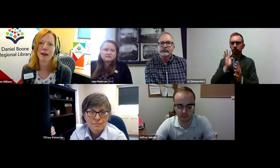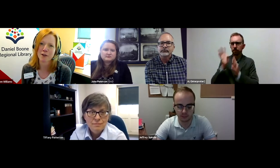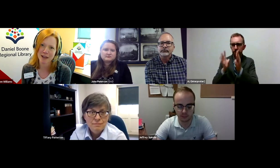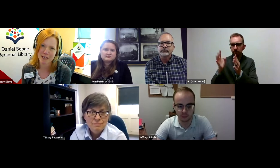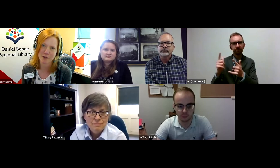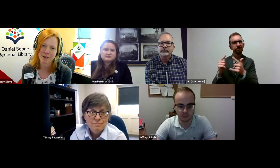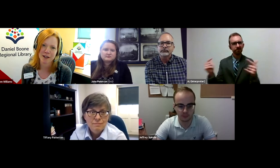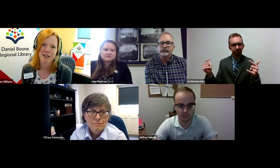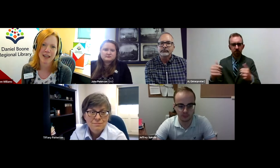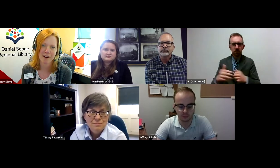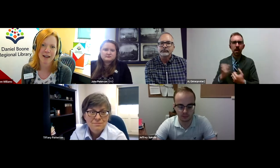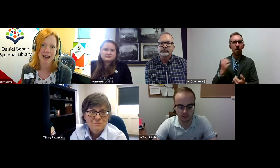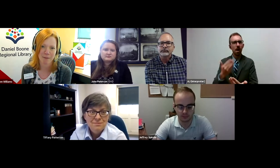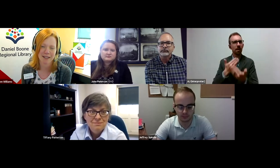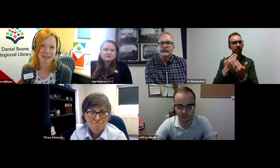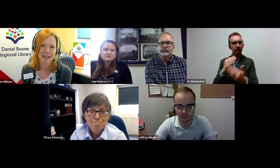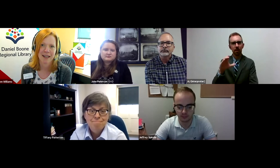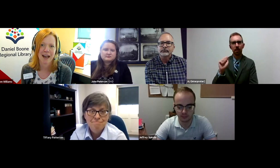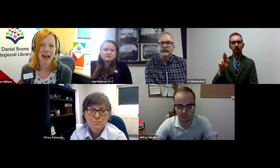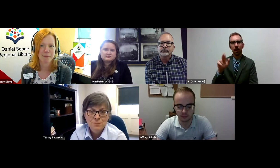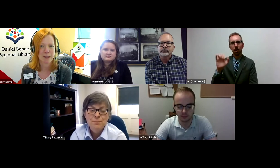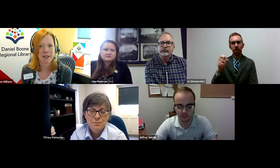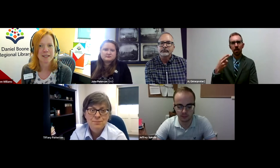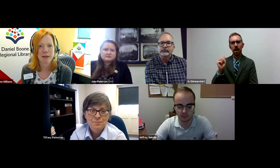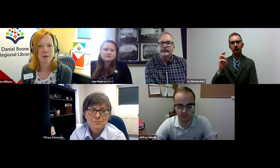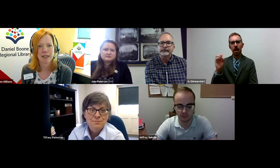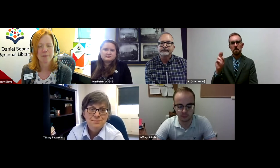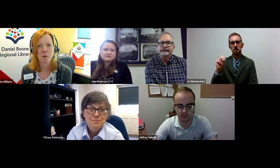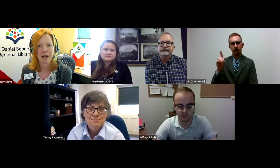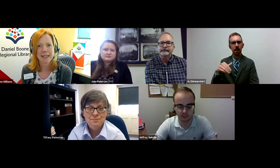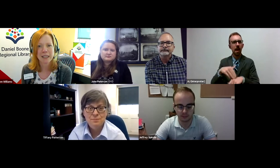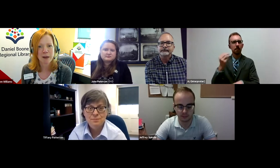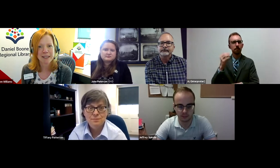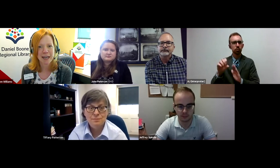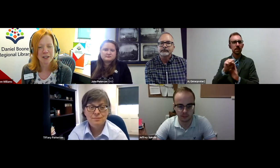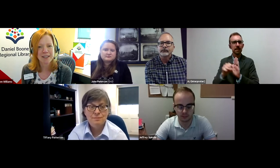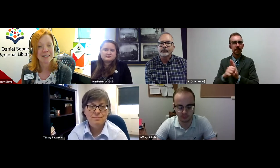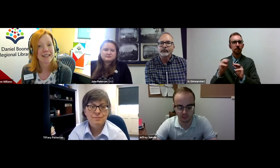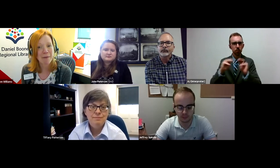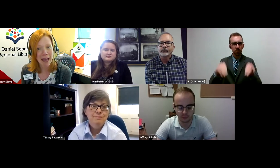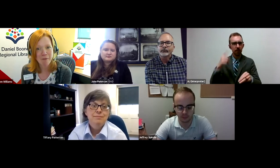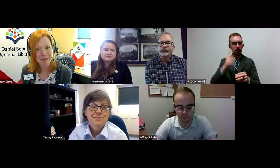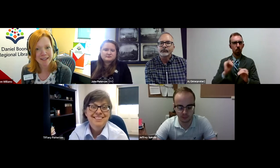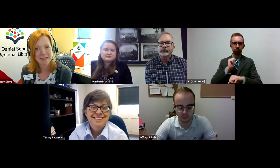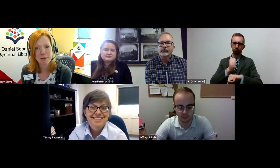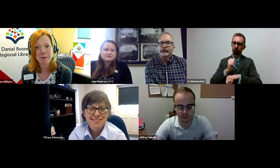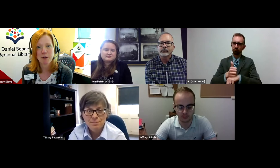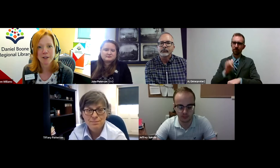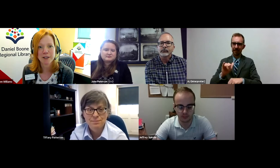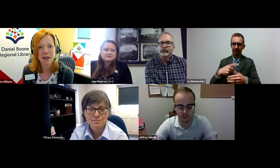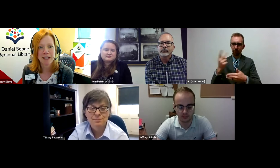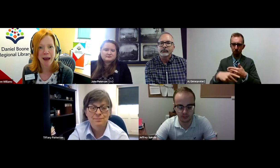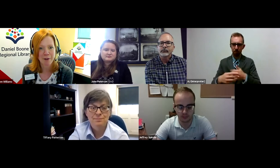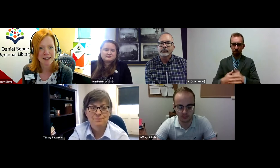to say a special thank you to Carrie Hammond at the Missouri State Museum for organizing this presentation. And today we have with us Museum